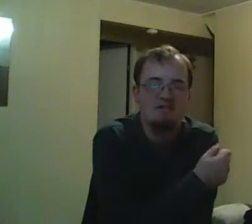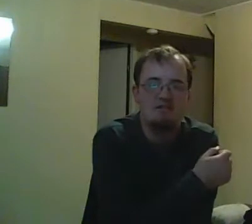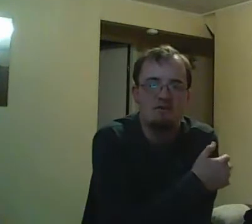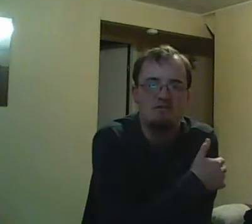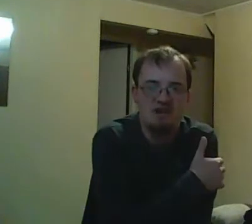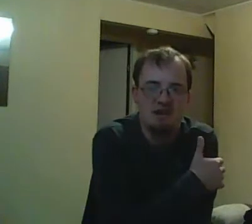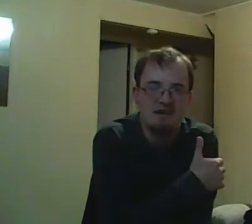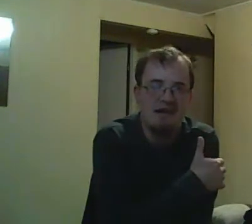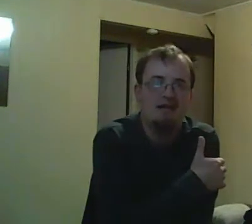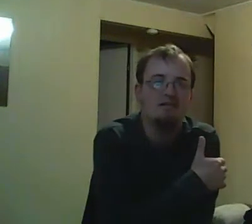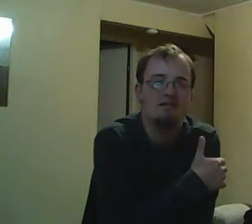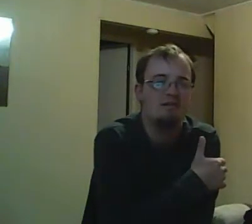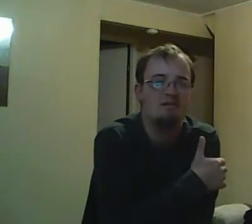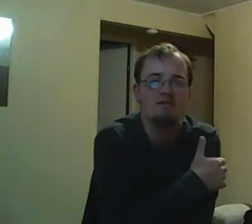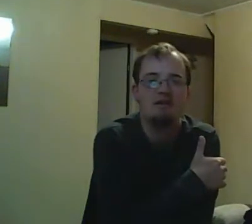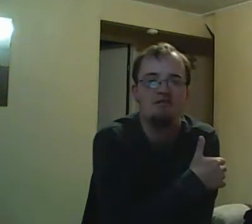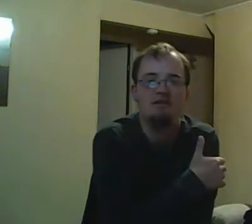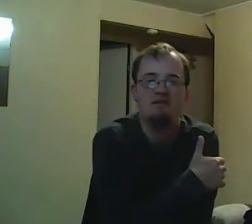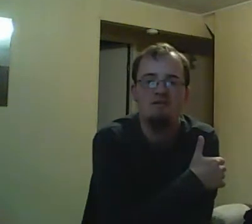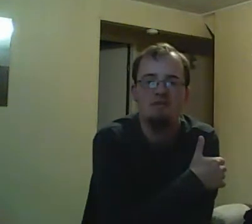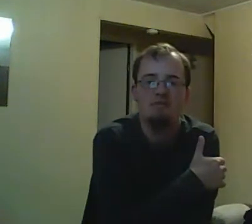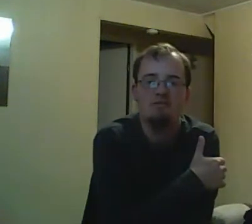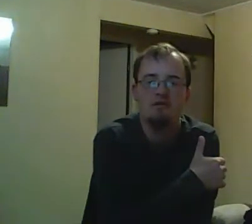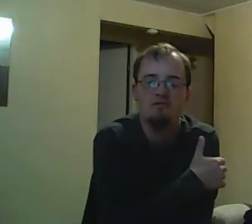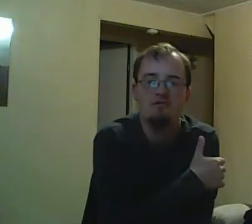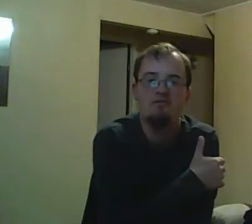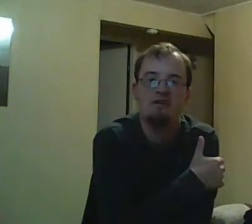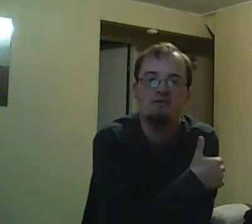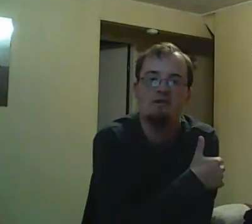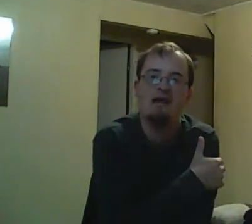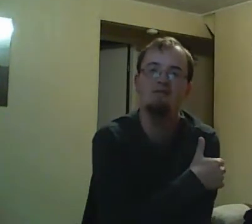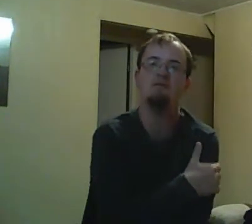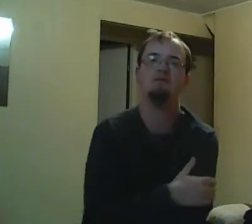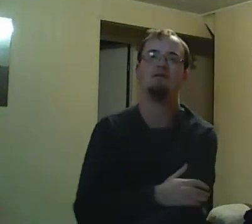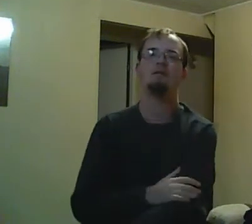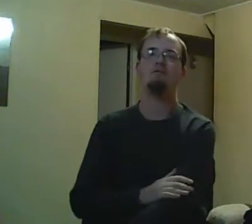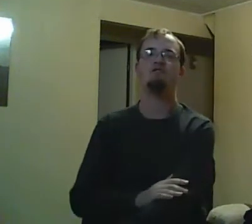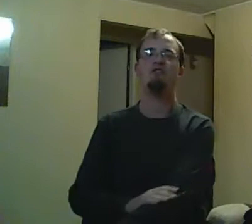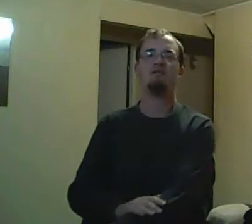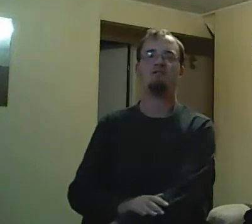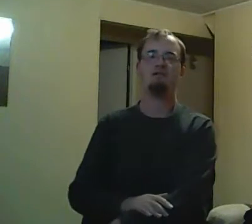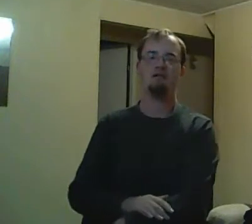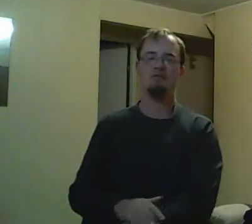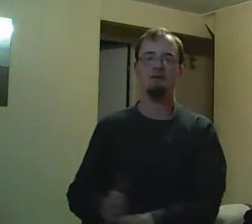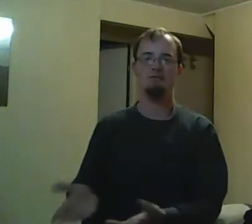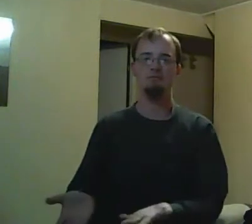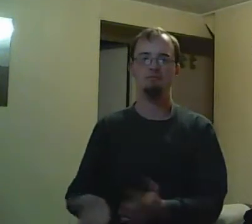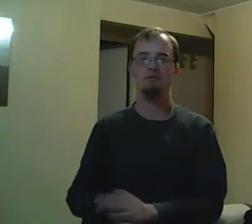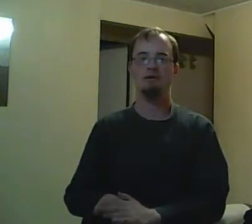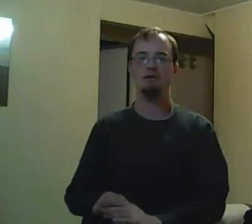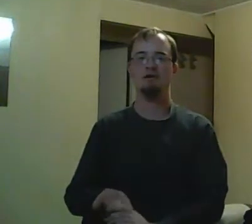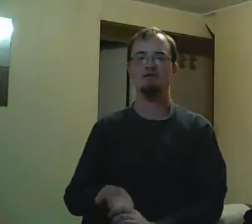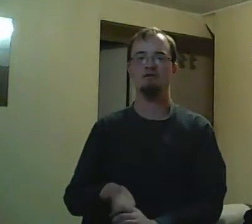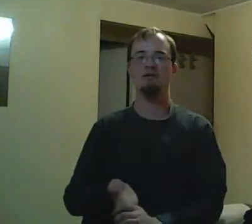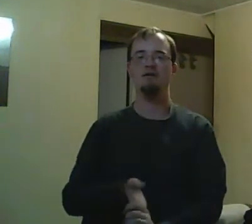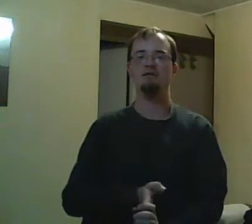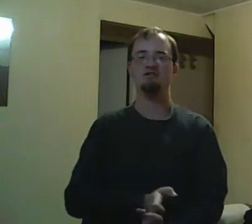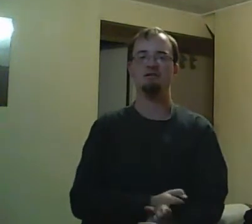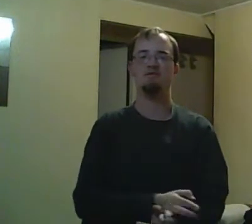So, basically, it basically plays to his character. His character does not like to be criticized. He's principal. He